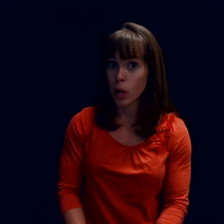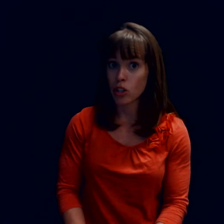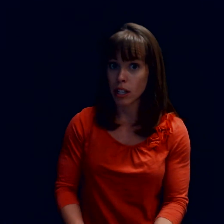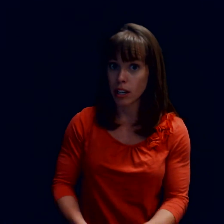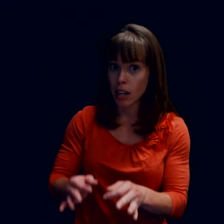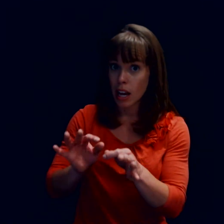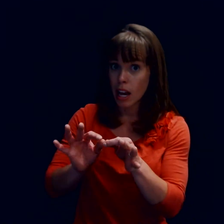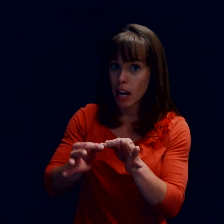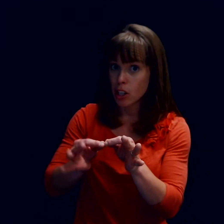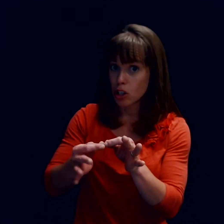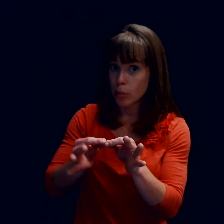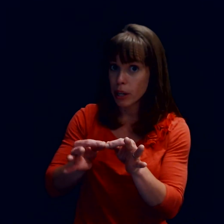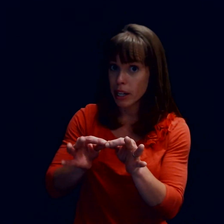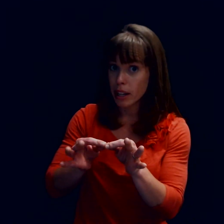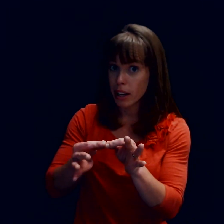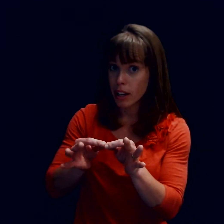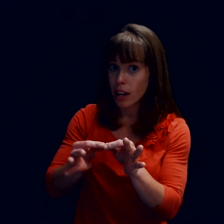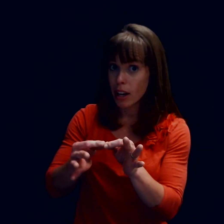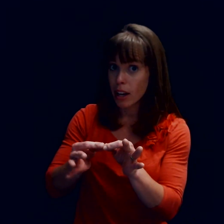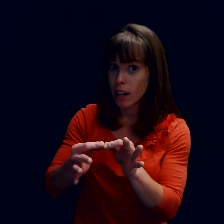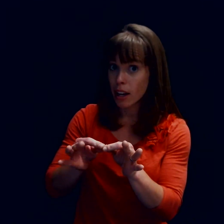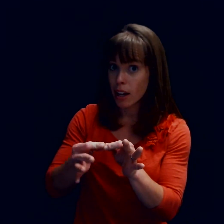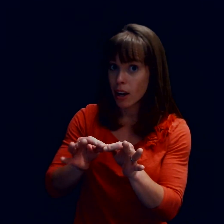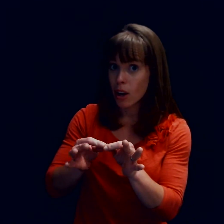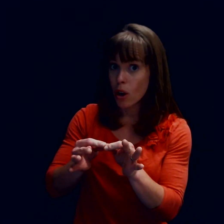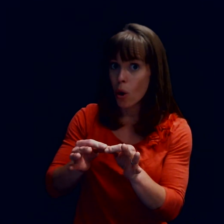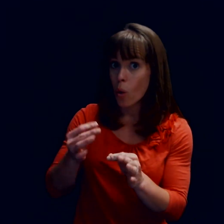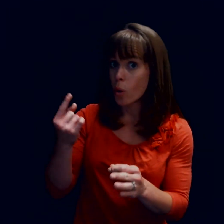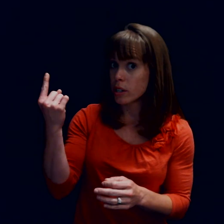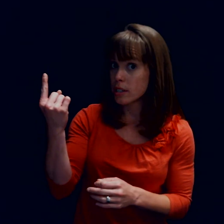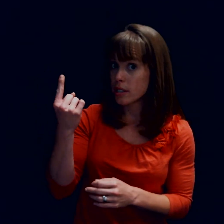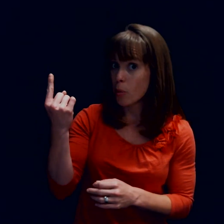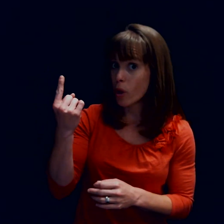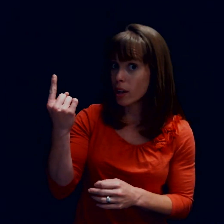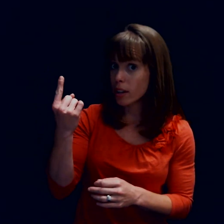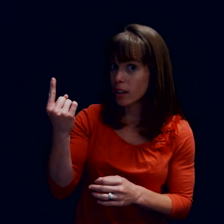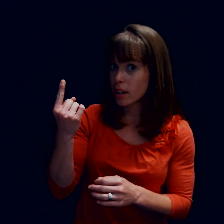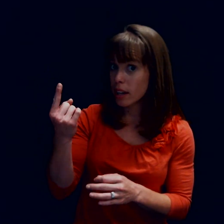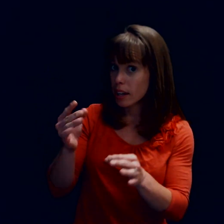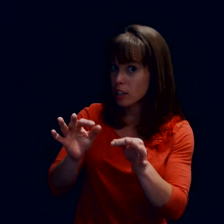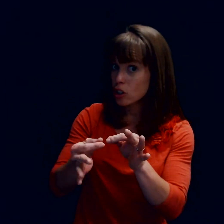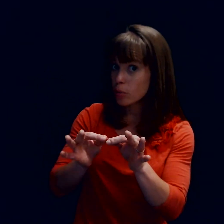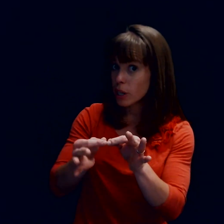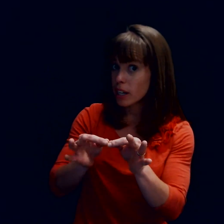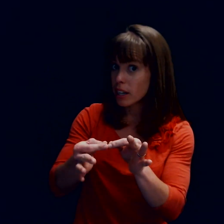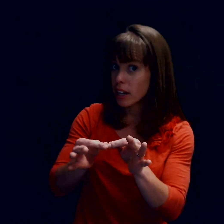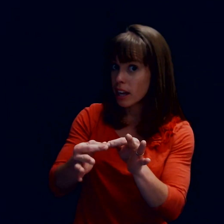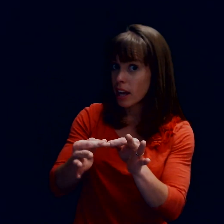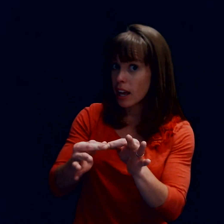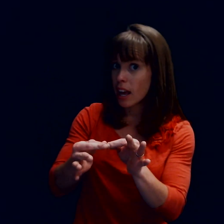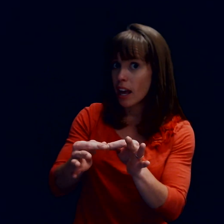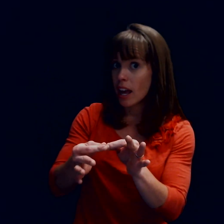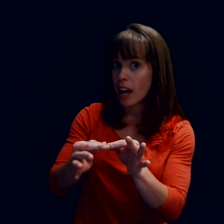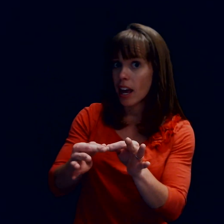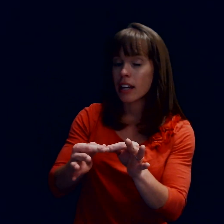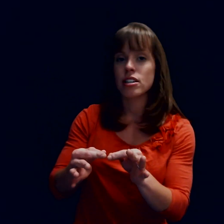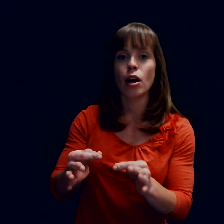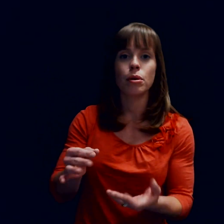question, interpret, or someone interpret. And to help